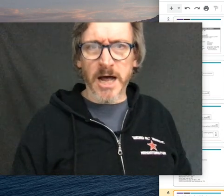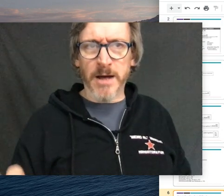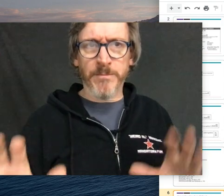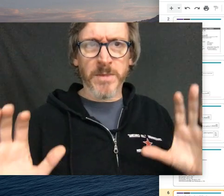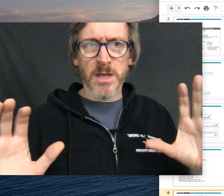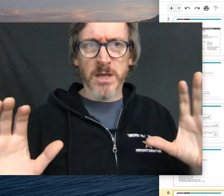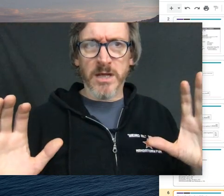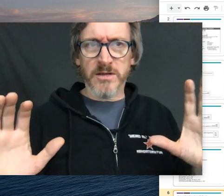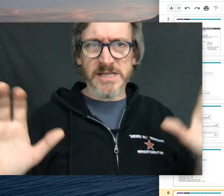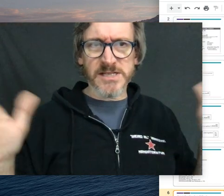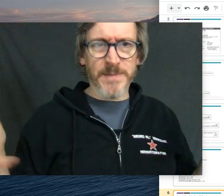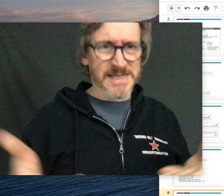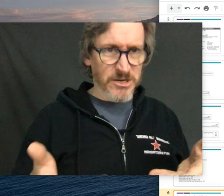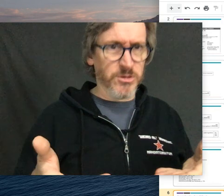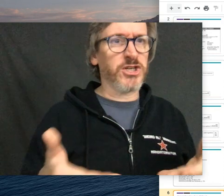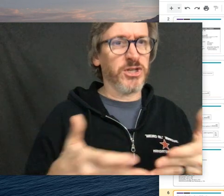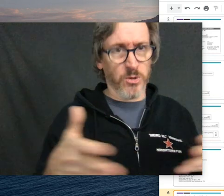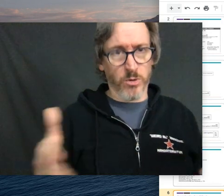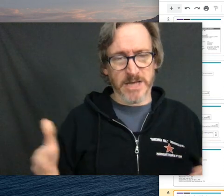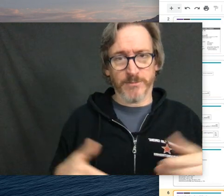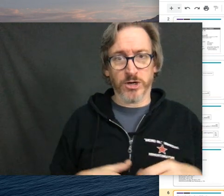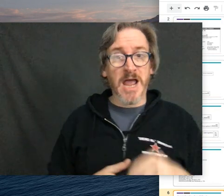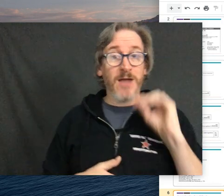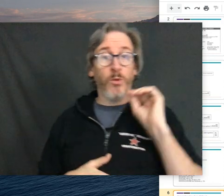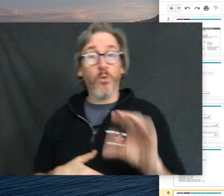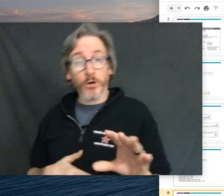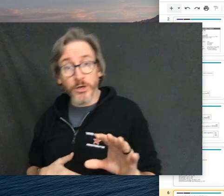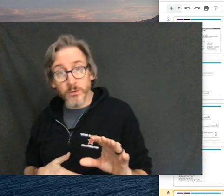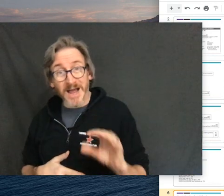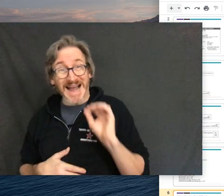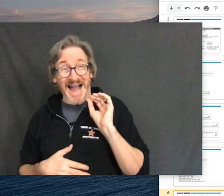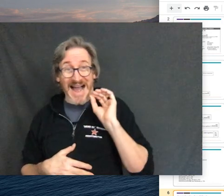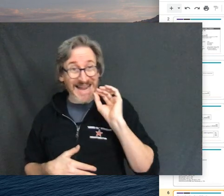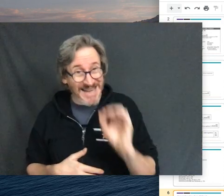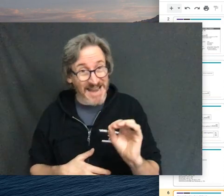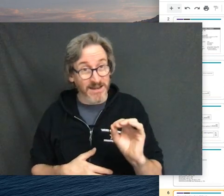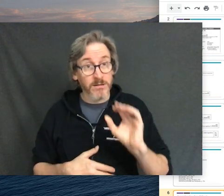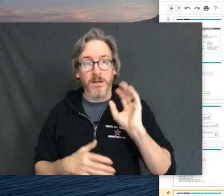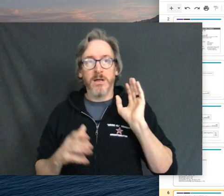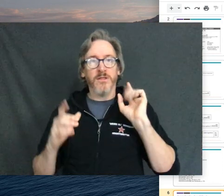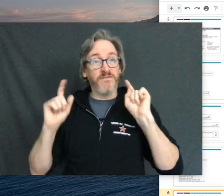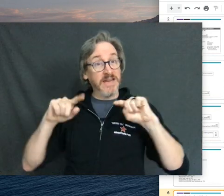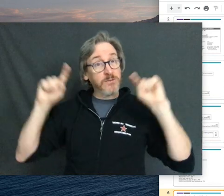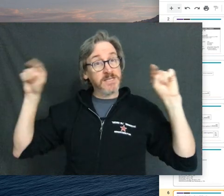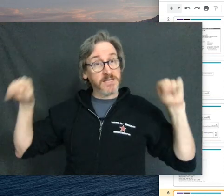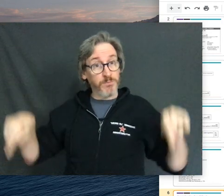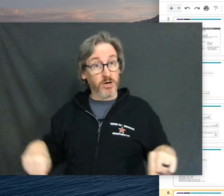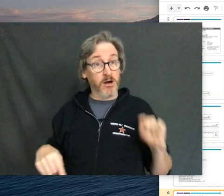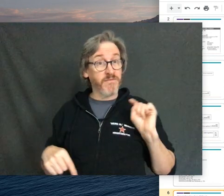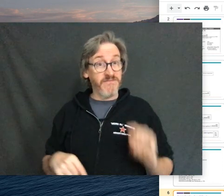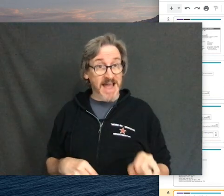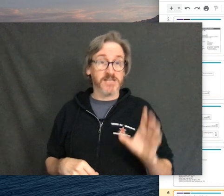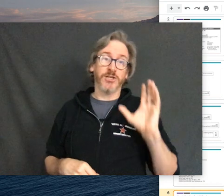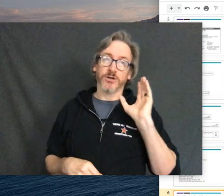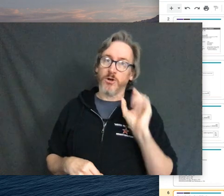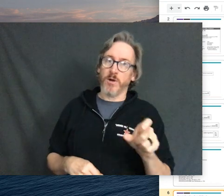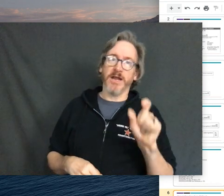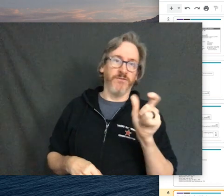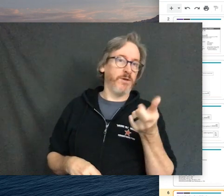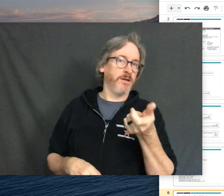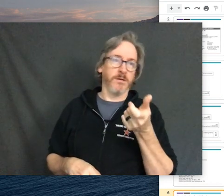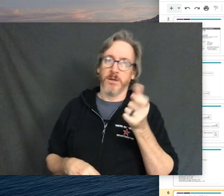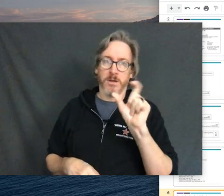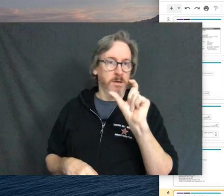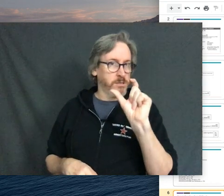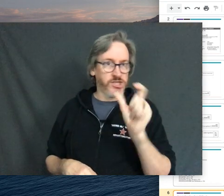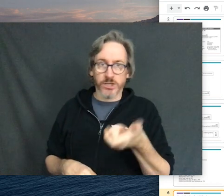And, um, this is the best introduction to the whole chapter. I will warn you again. The videos in this book are fast. You're going to want